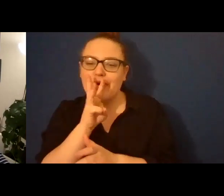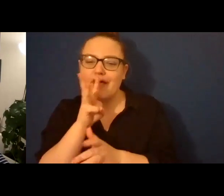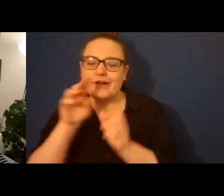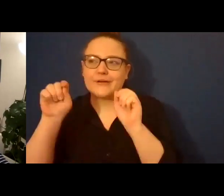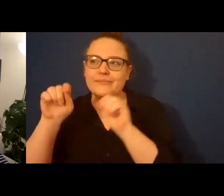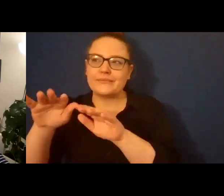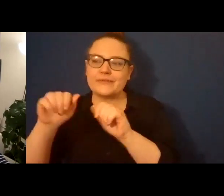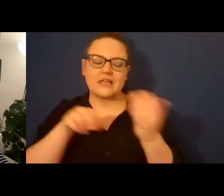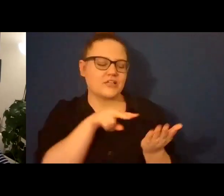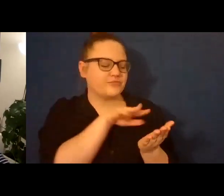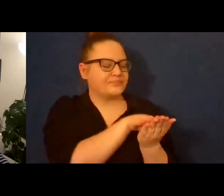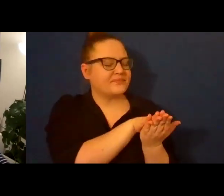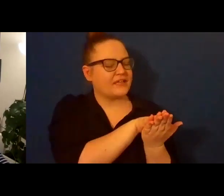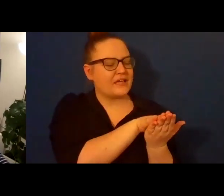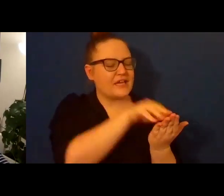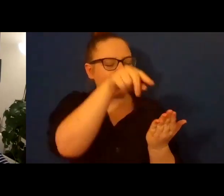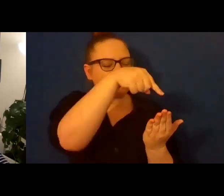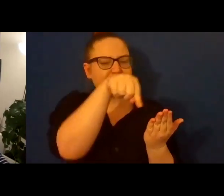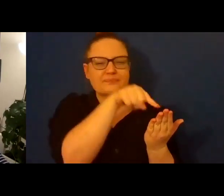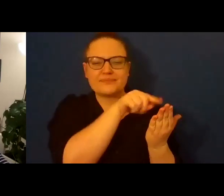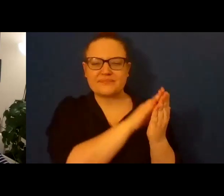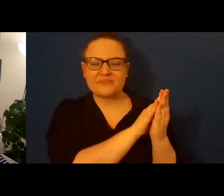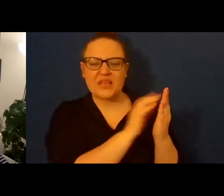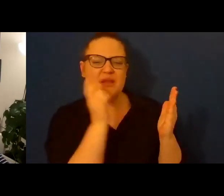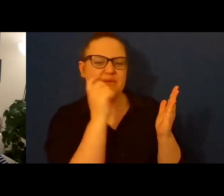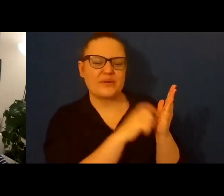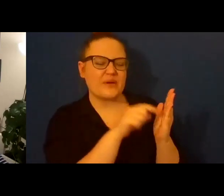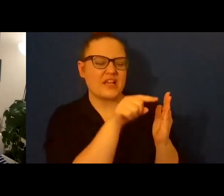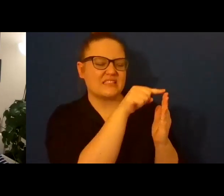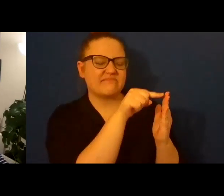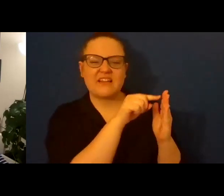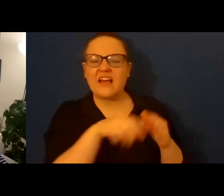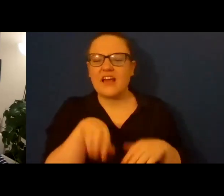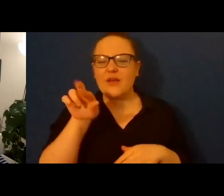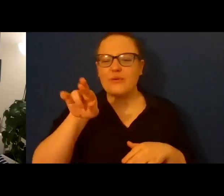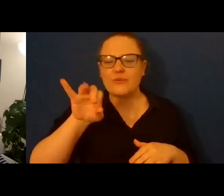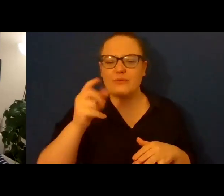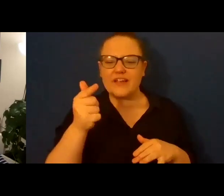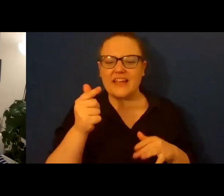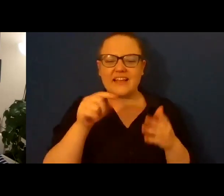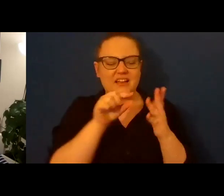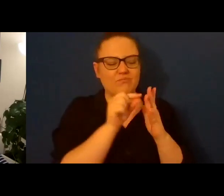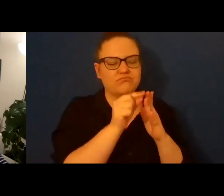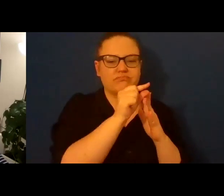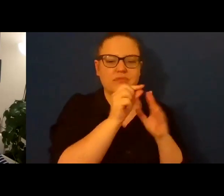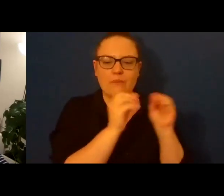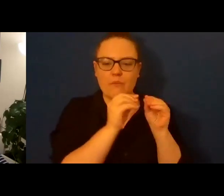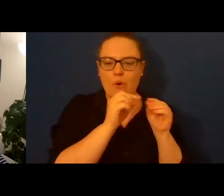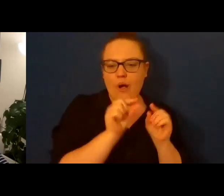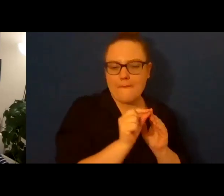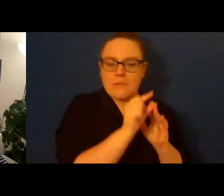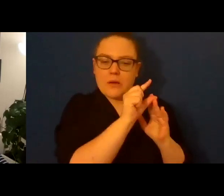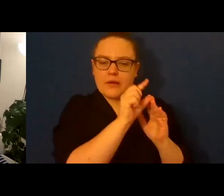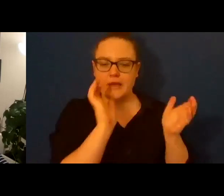See, she said, your ring finger is longer than your pointer finger. That means you're a lesbian. I drew my hand back to examine it.